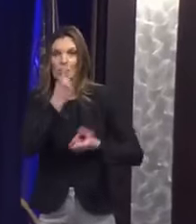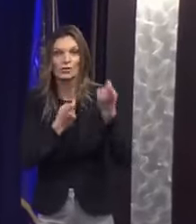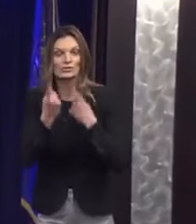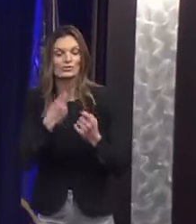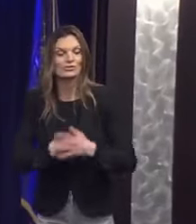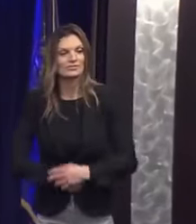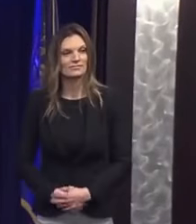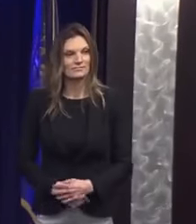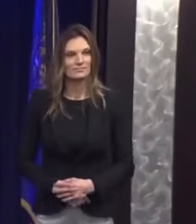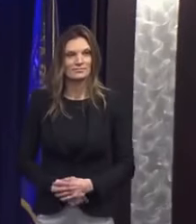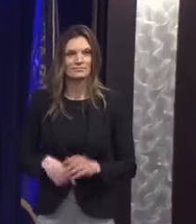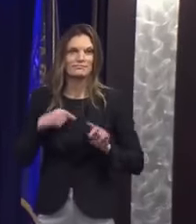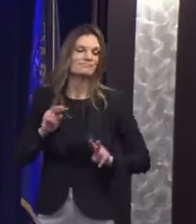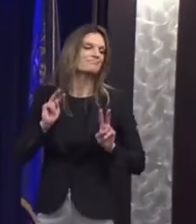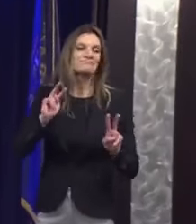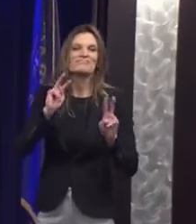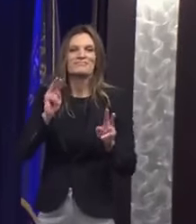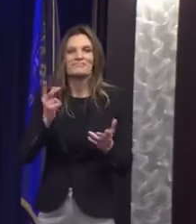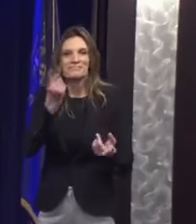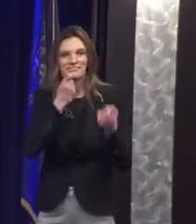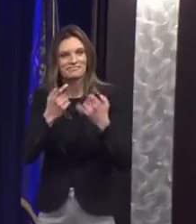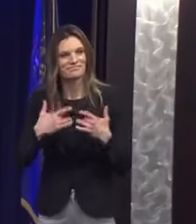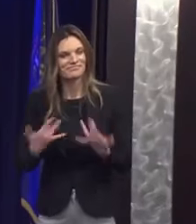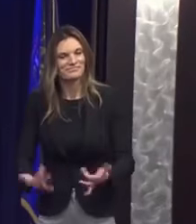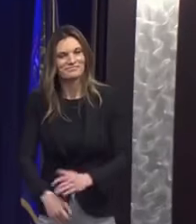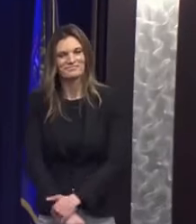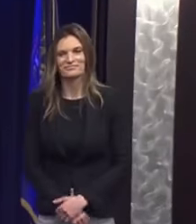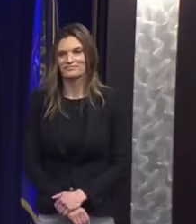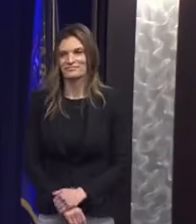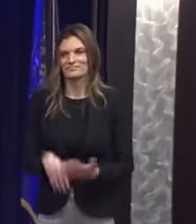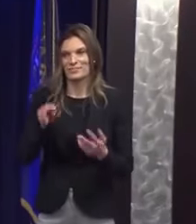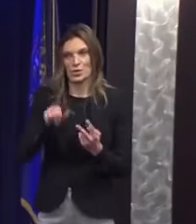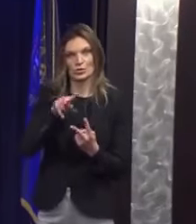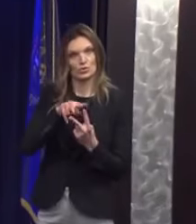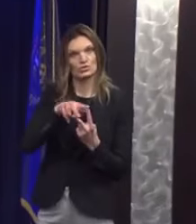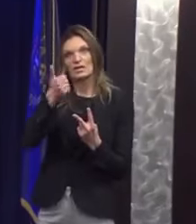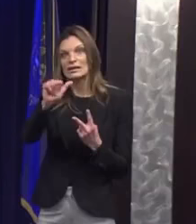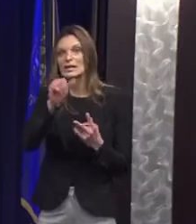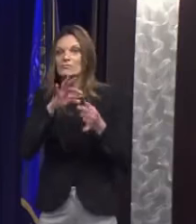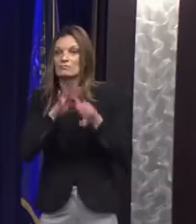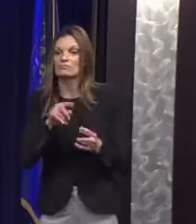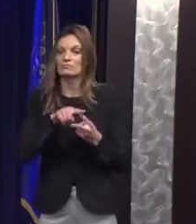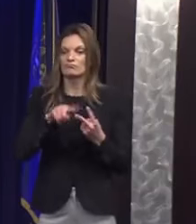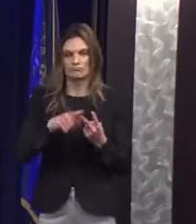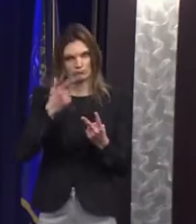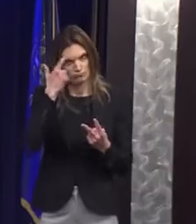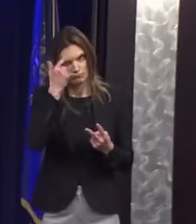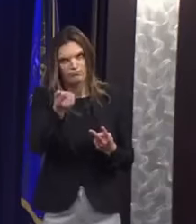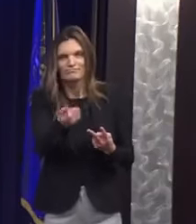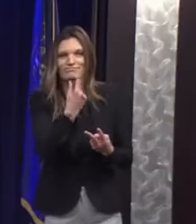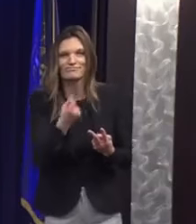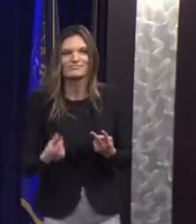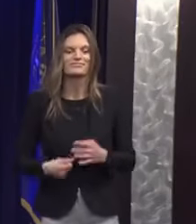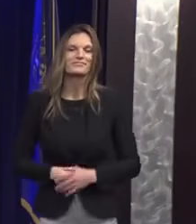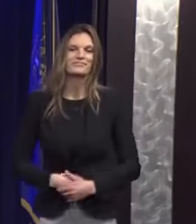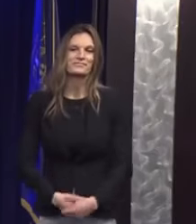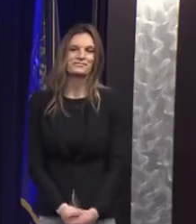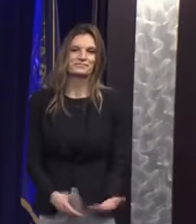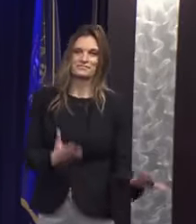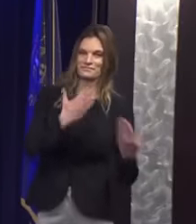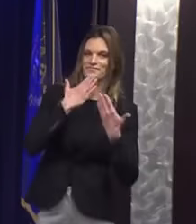the media. And we look forward to taking your questions on both of these matters. Thank you, Attorney General,